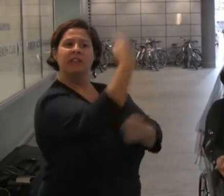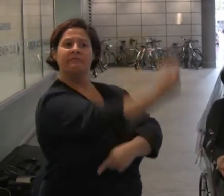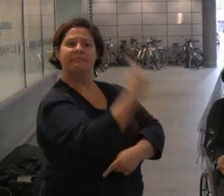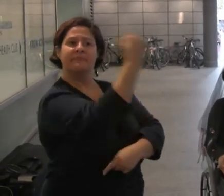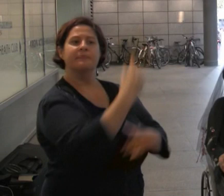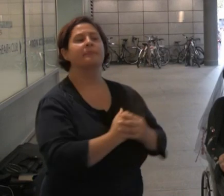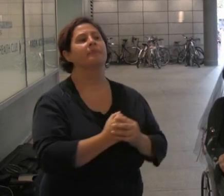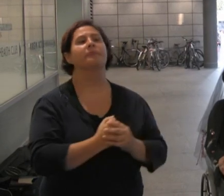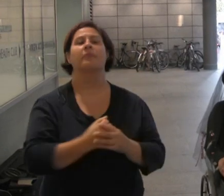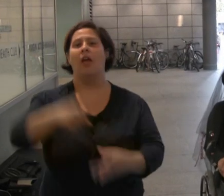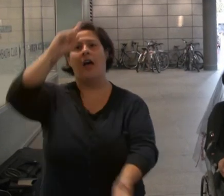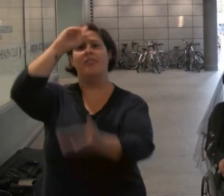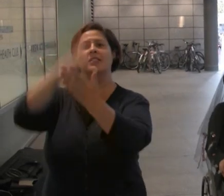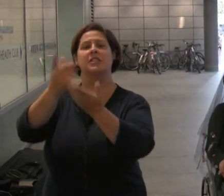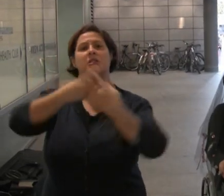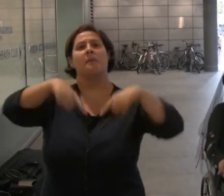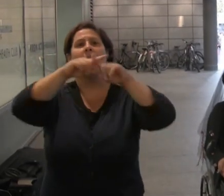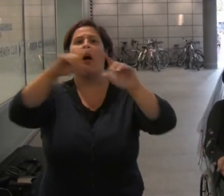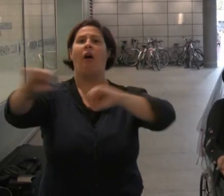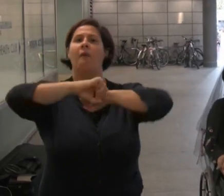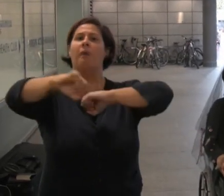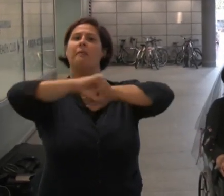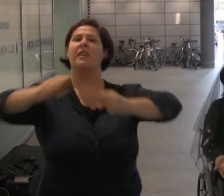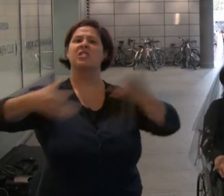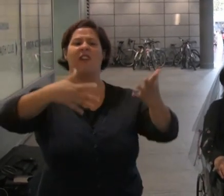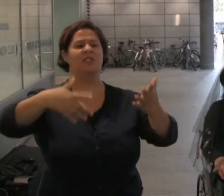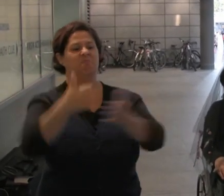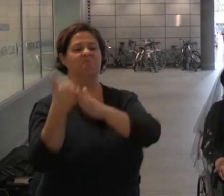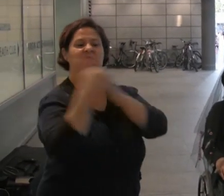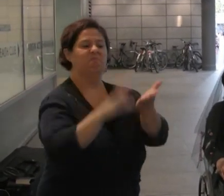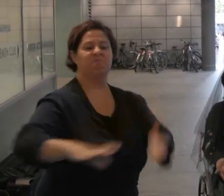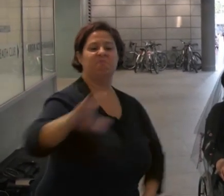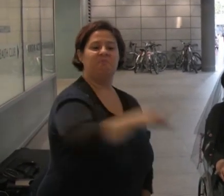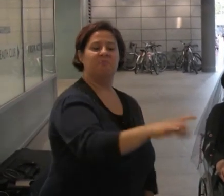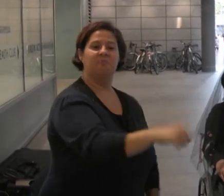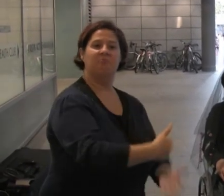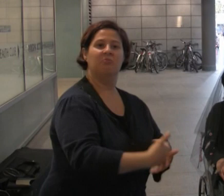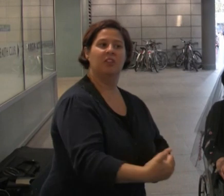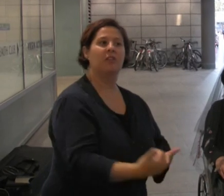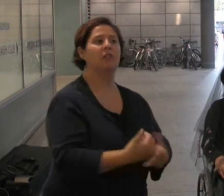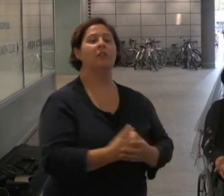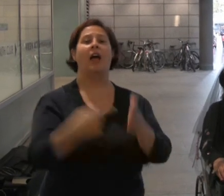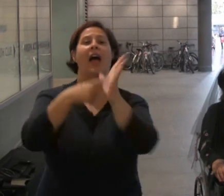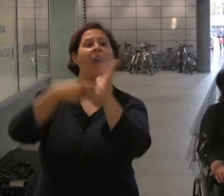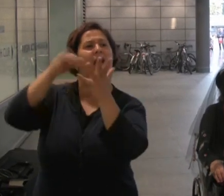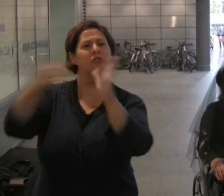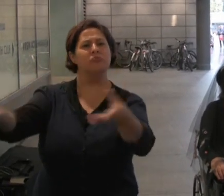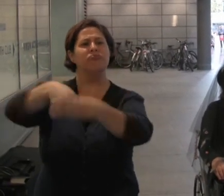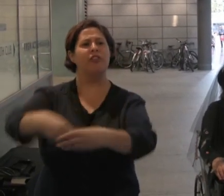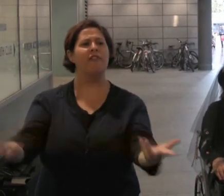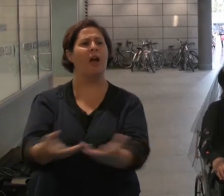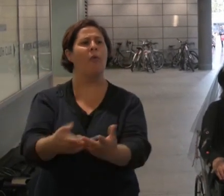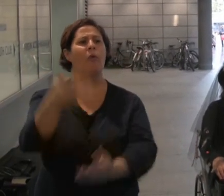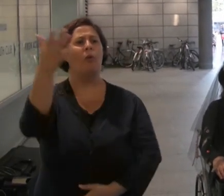and the decision by our public servants to bail them out. Now where does Atos fit into all this?